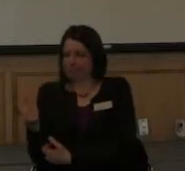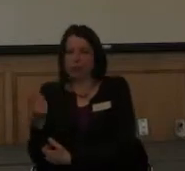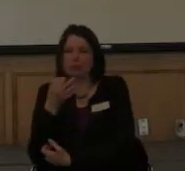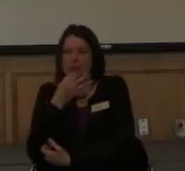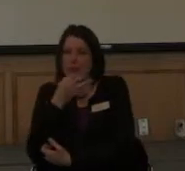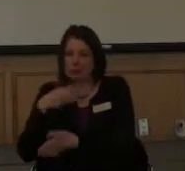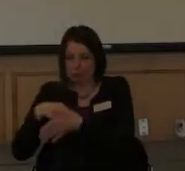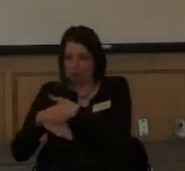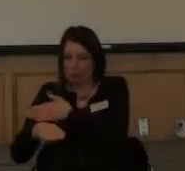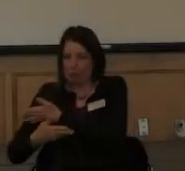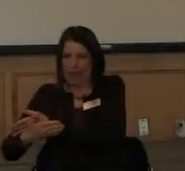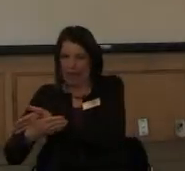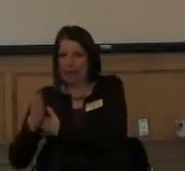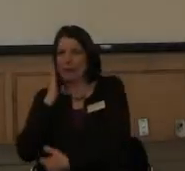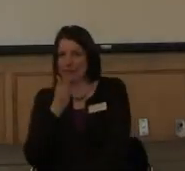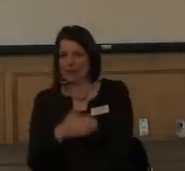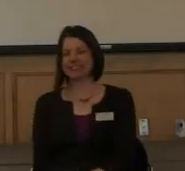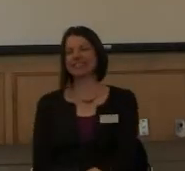waits until we get home.